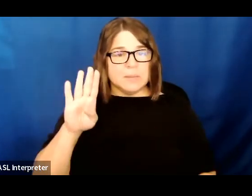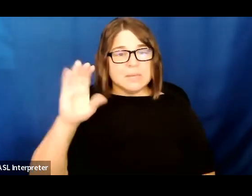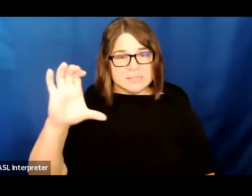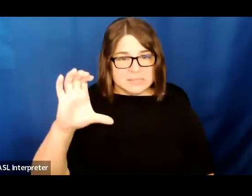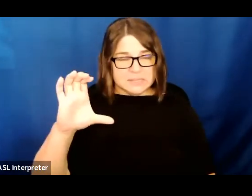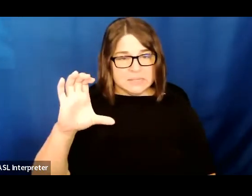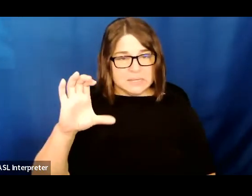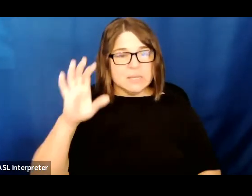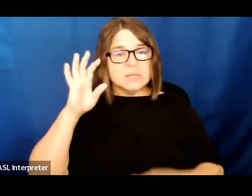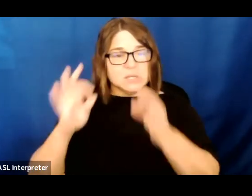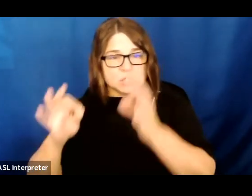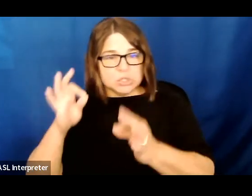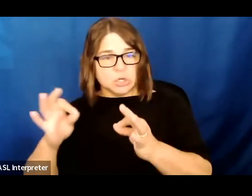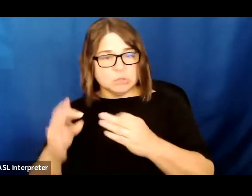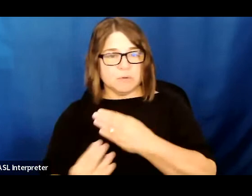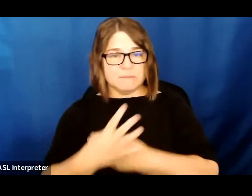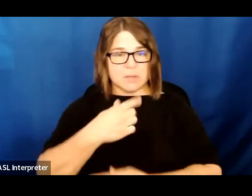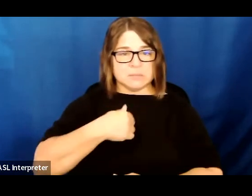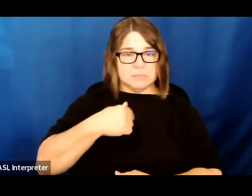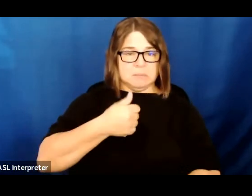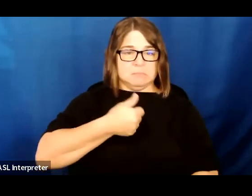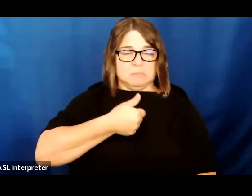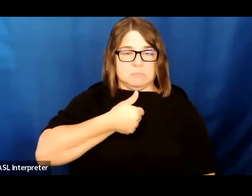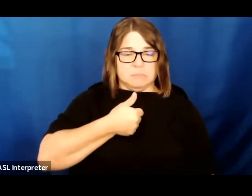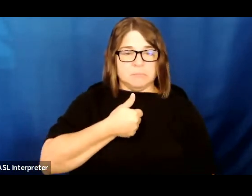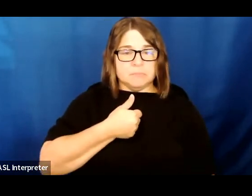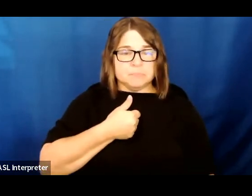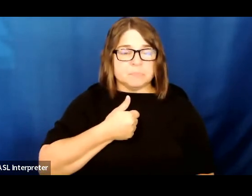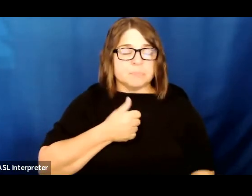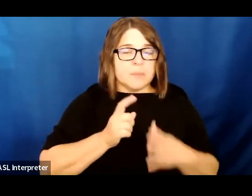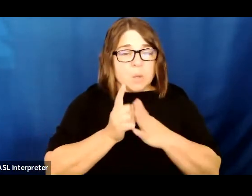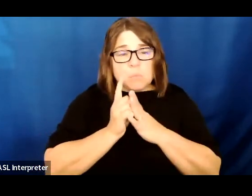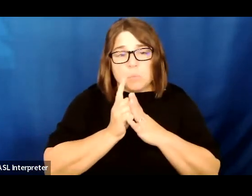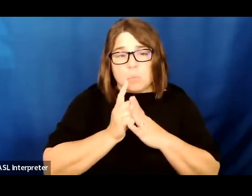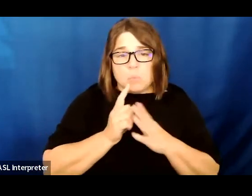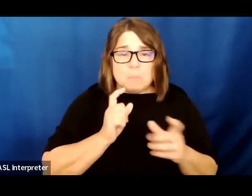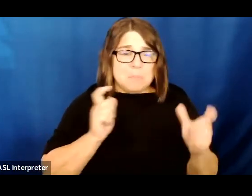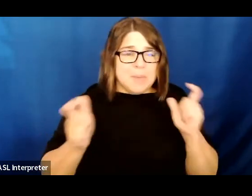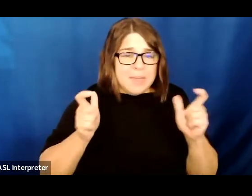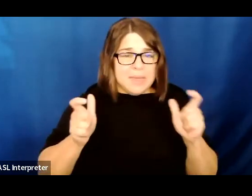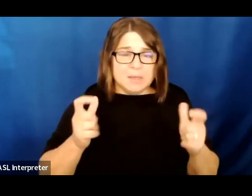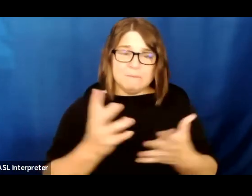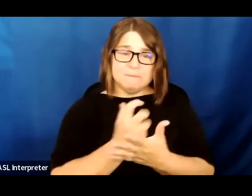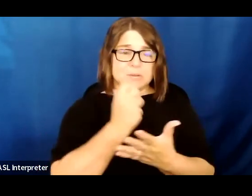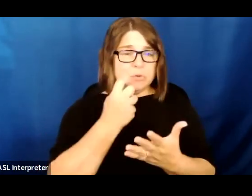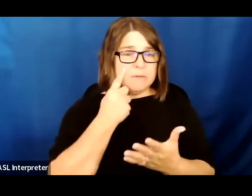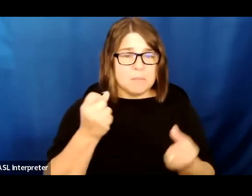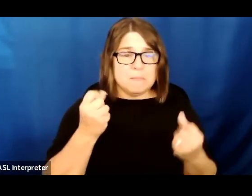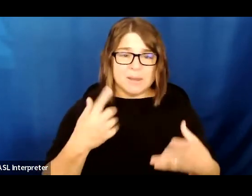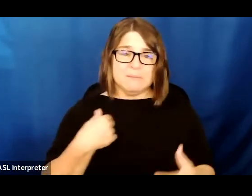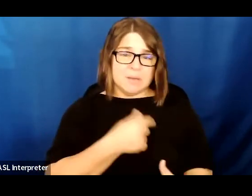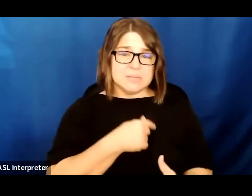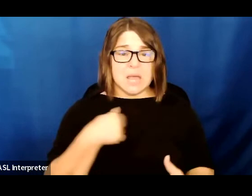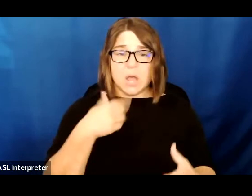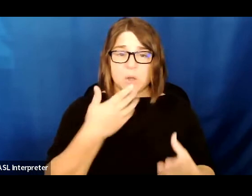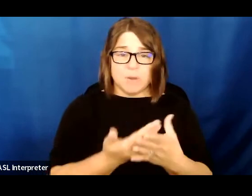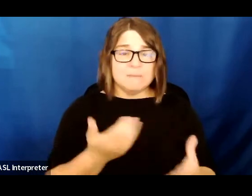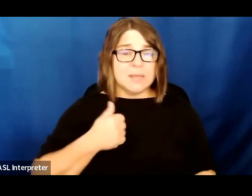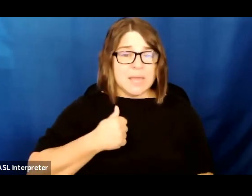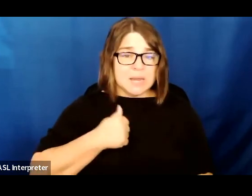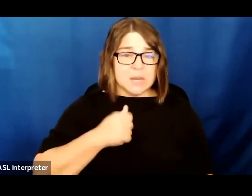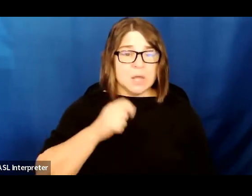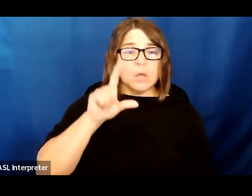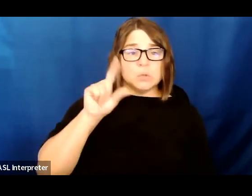personally, and what a monumental victory this is for many of us. I arrived in Canada in